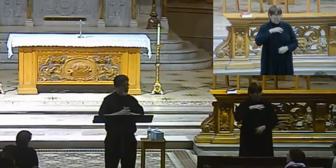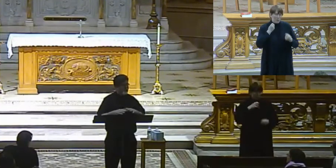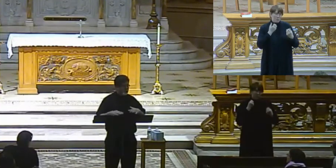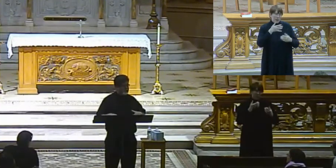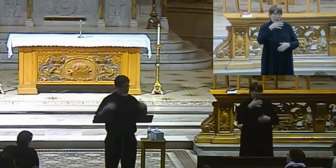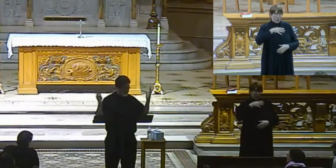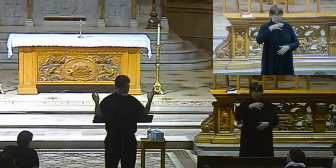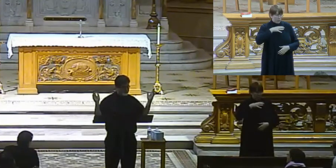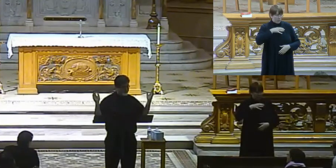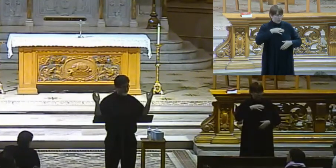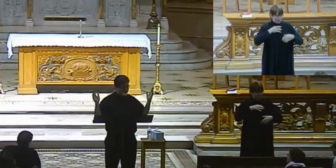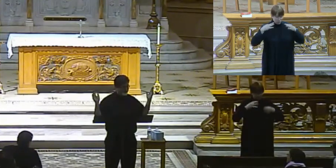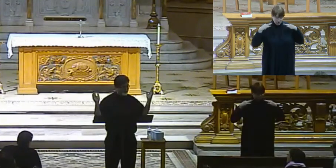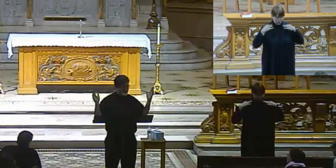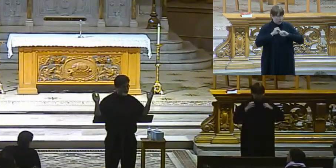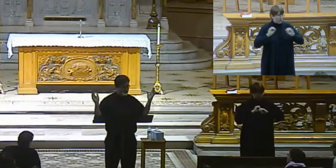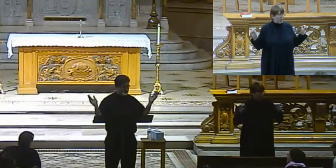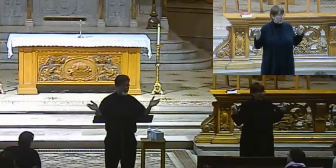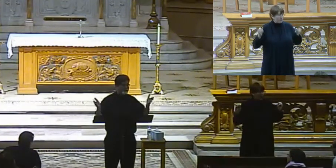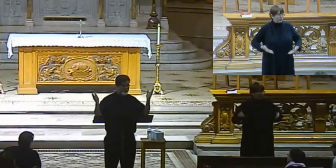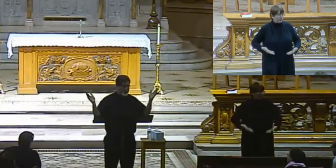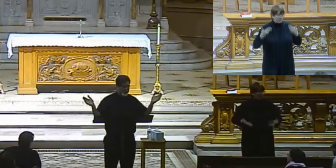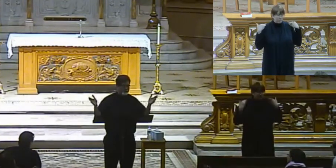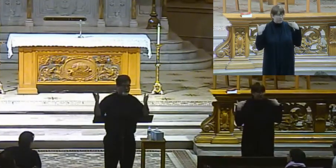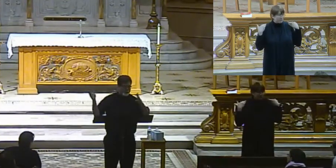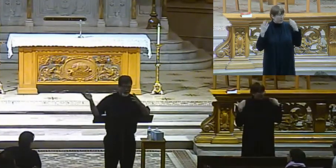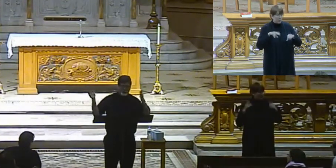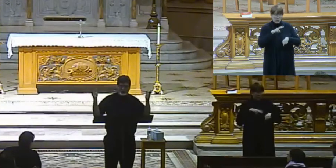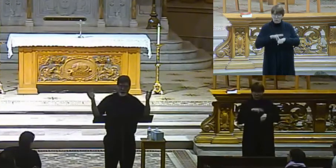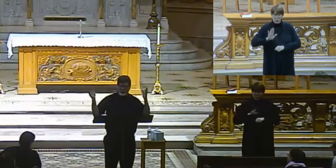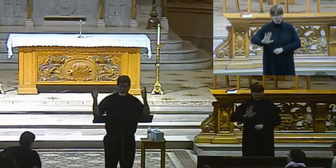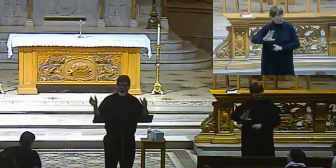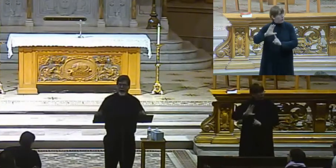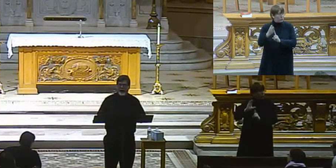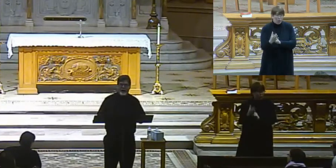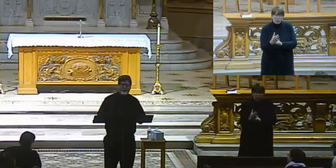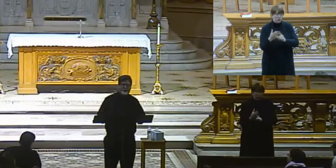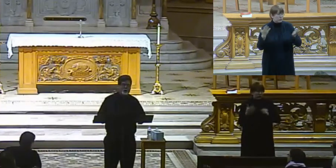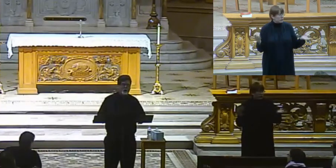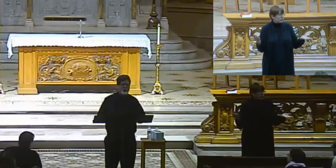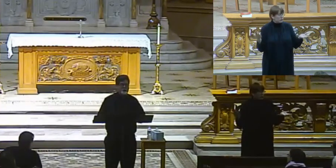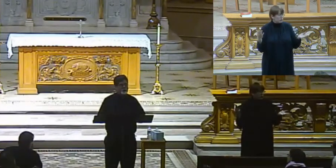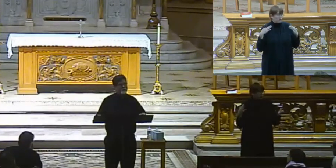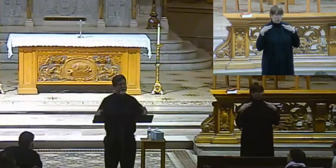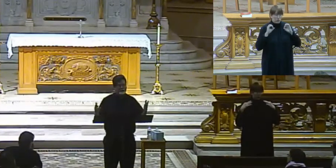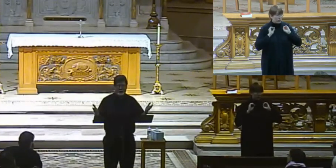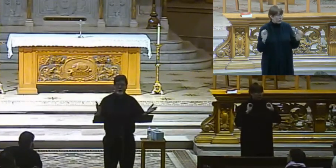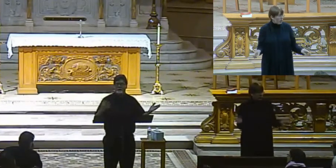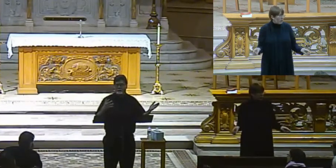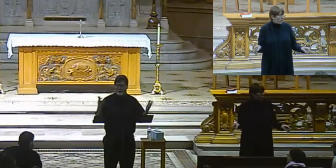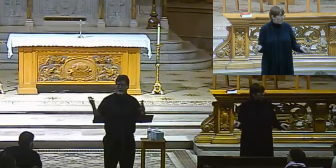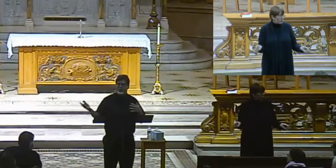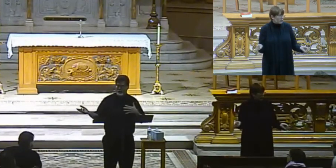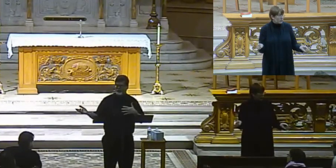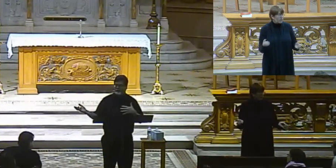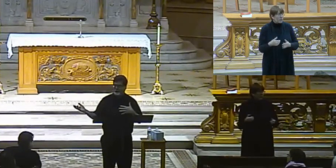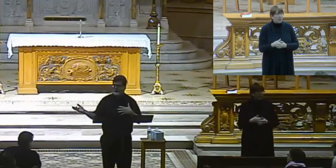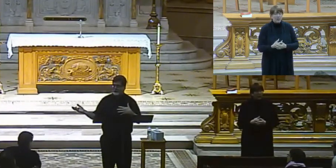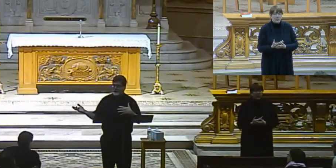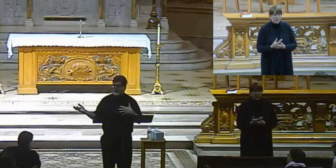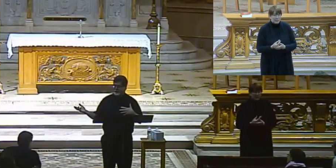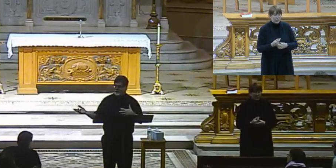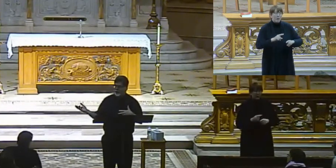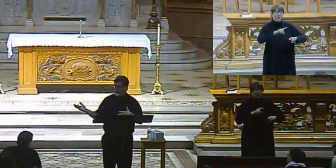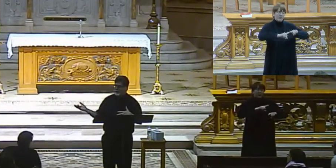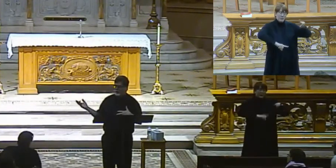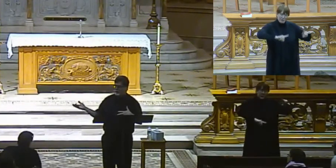women were topless, all right? Which was the normal way in which they would dress. And so, you you talk about, you know, diversity, all